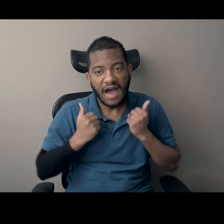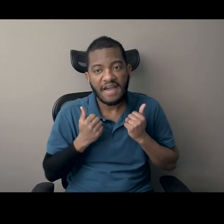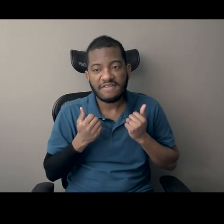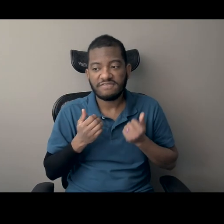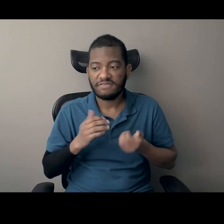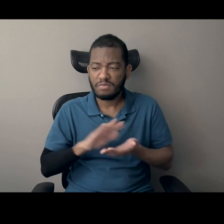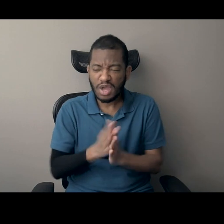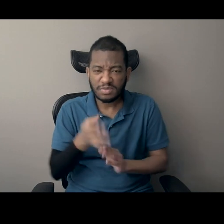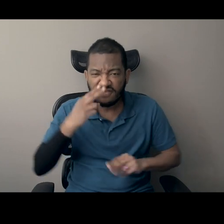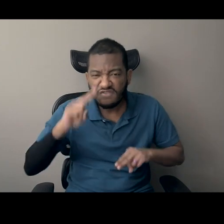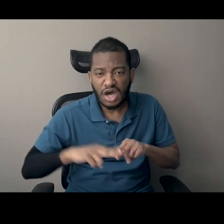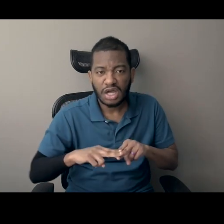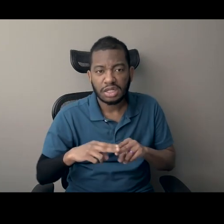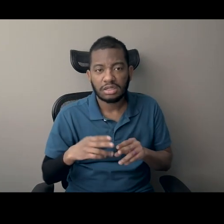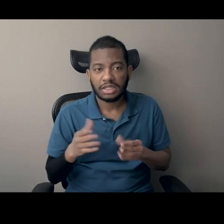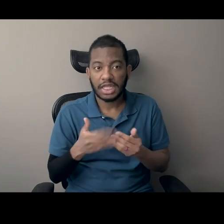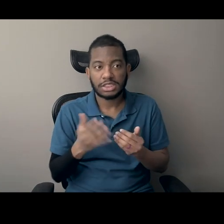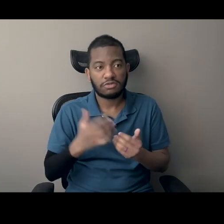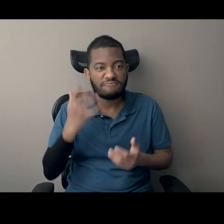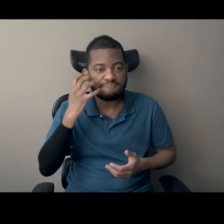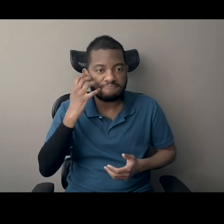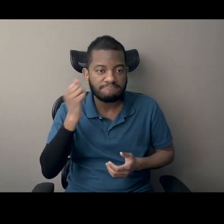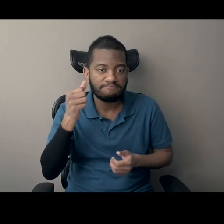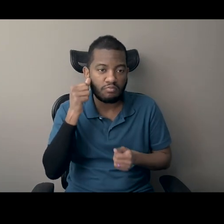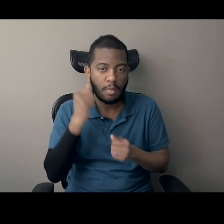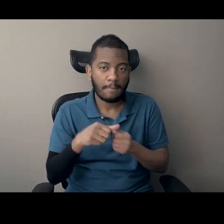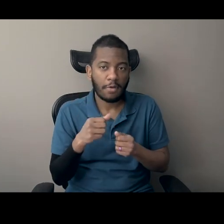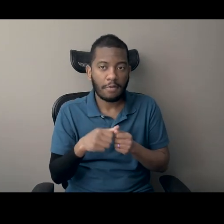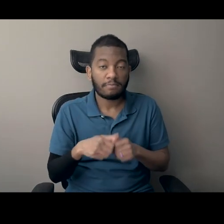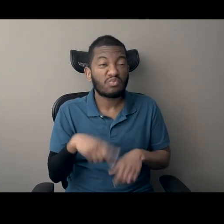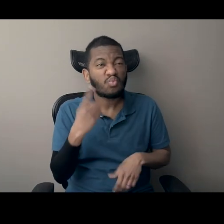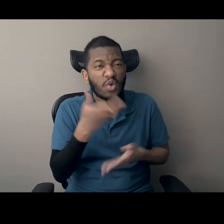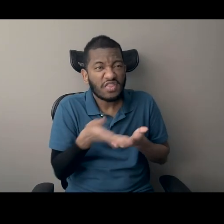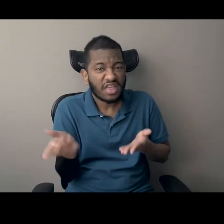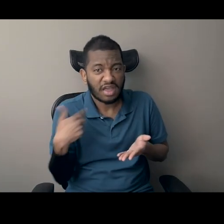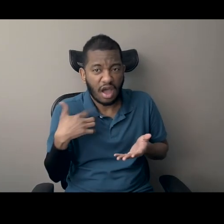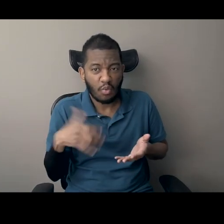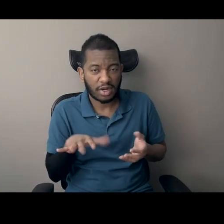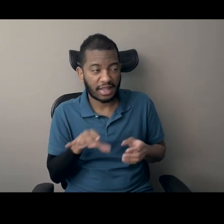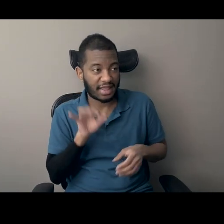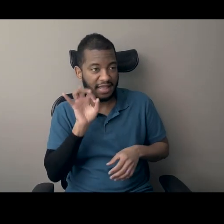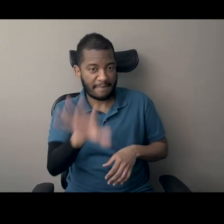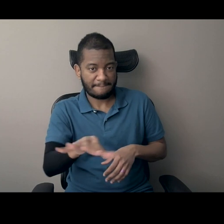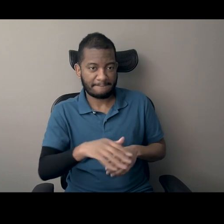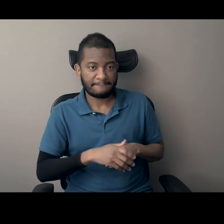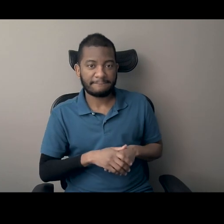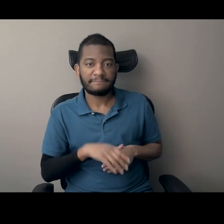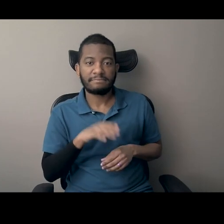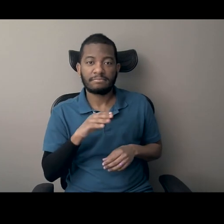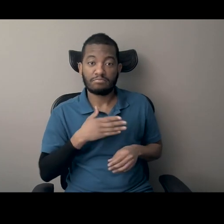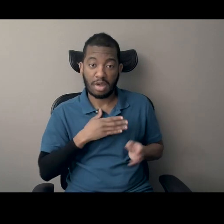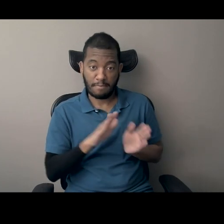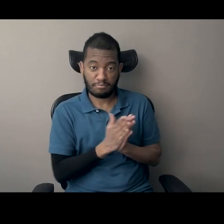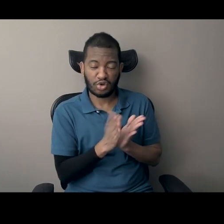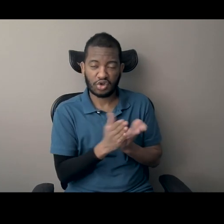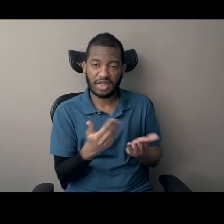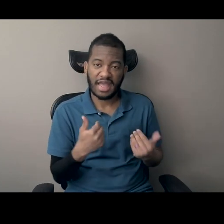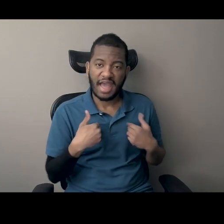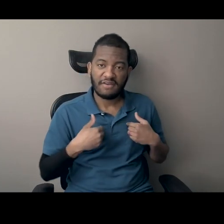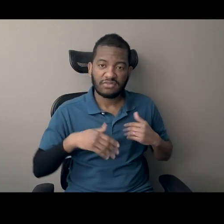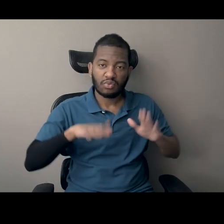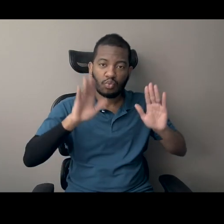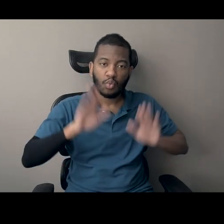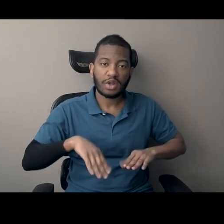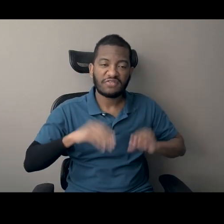One thing that I mentioned in the breakout group, I'm joined that I joined that I'll, mention here is that Blacklist Inc. has a really wonderful teacher's guide as